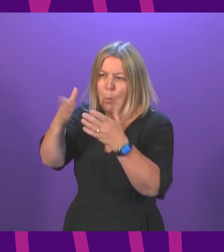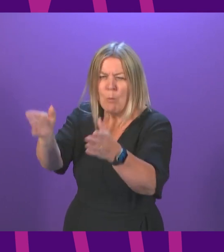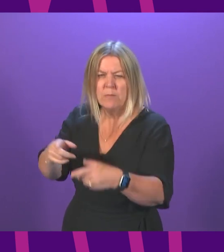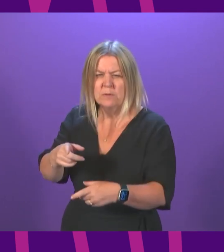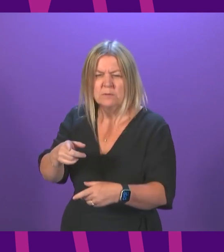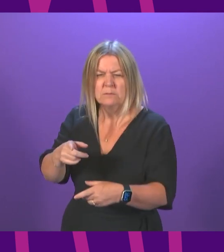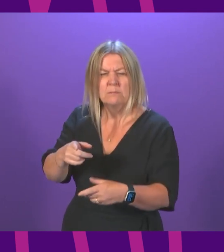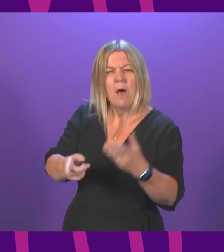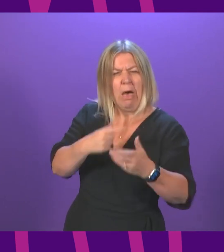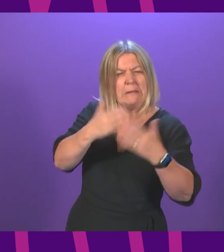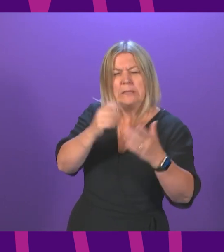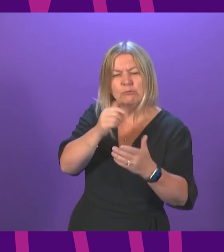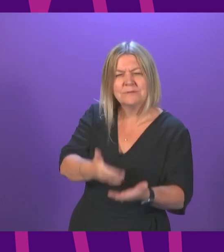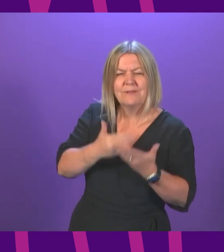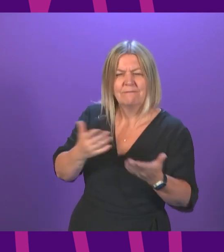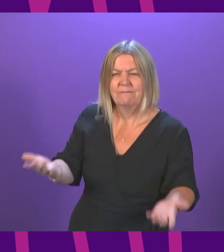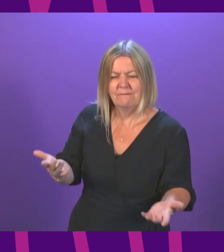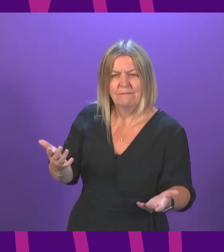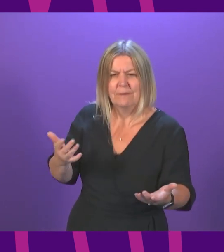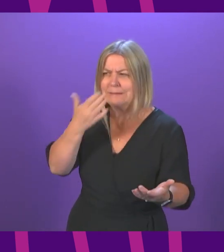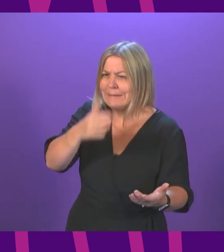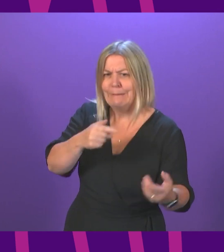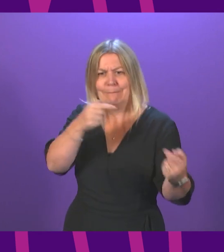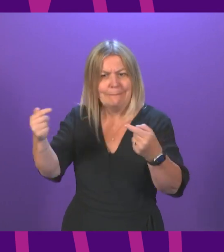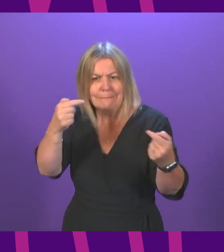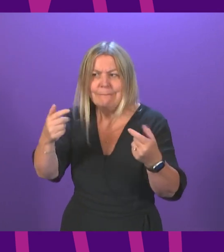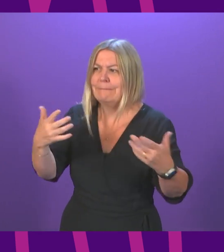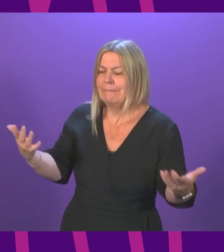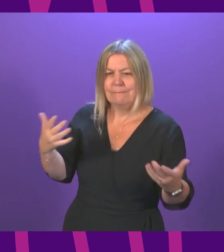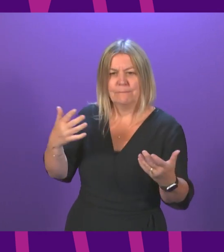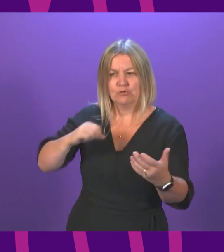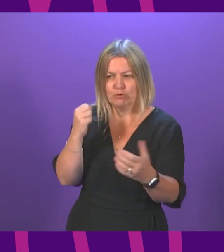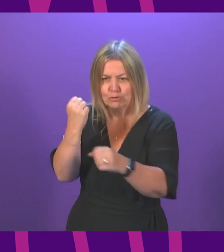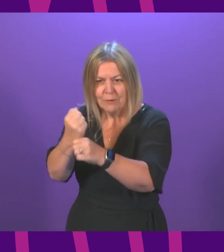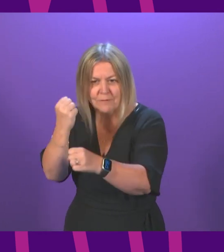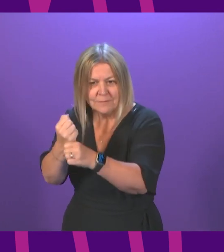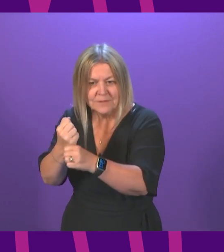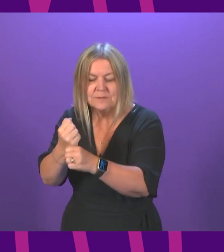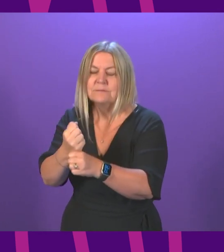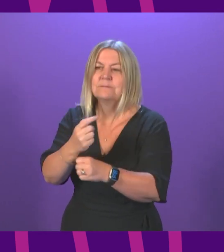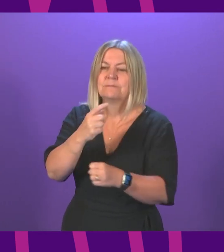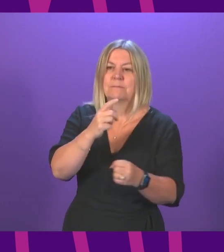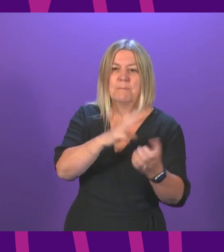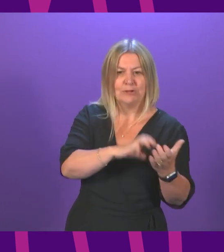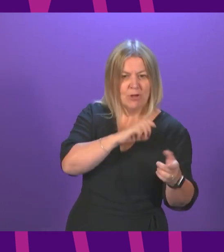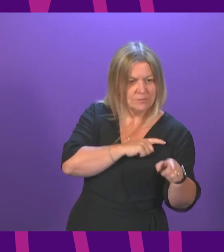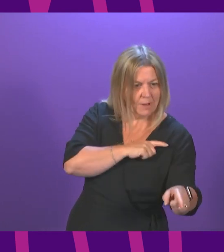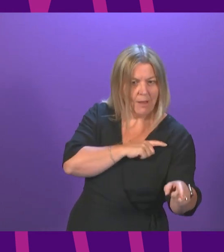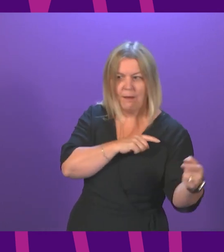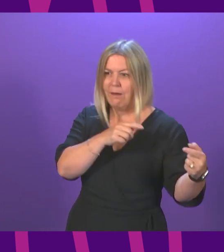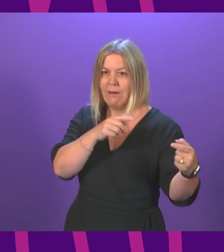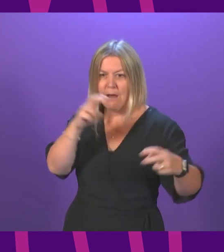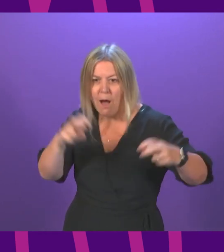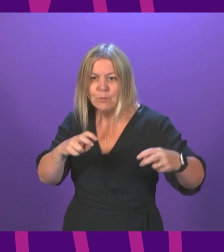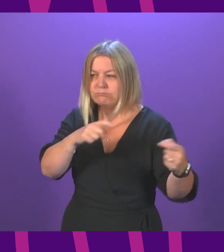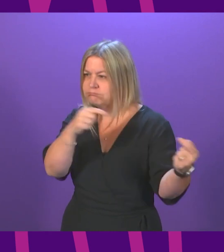had an avoidable public argument between the Scottish Government and the Mayor of Greater Manchester. If we are to navigate the coming months, communications have to be